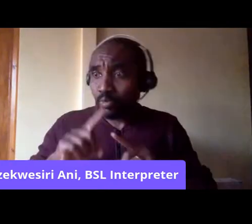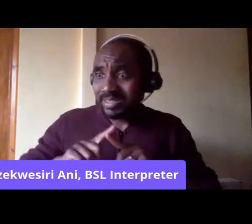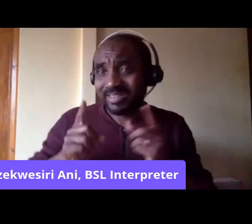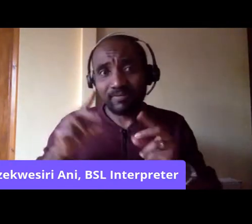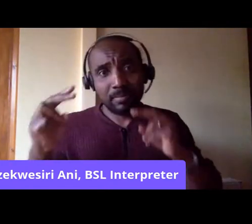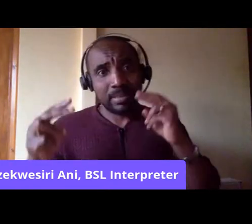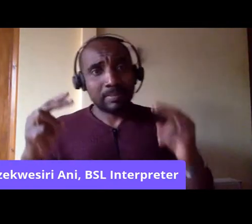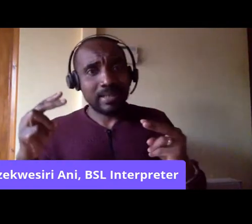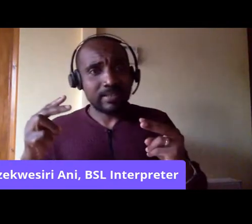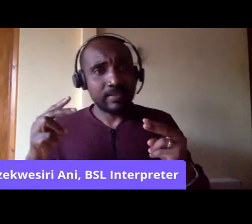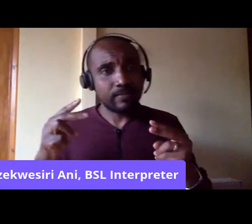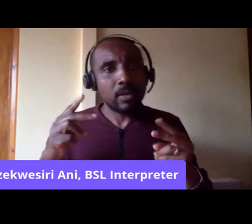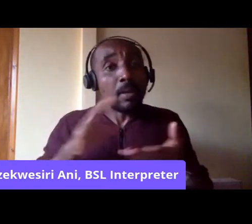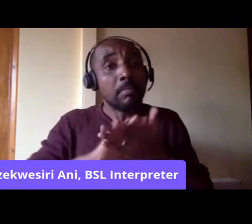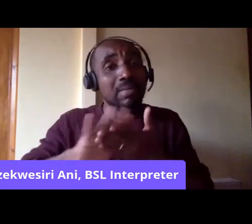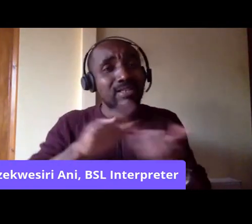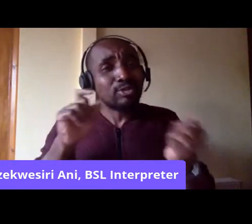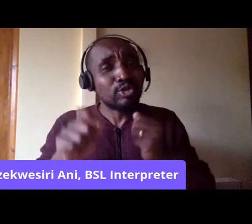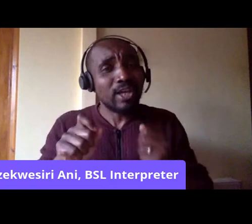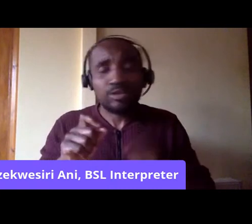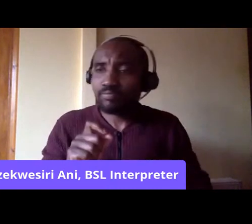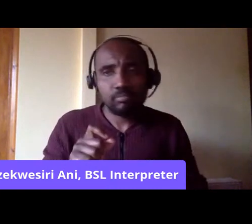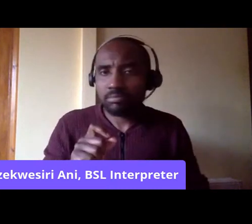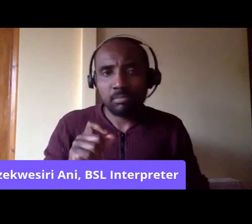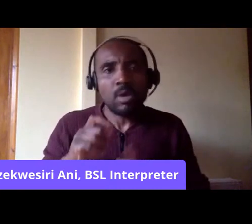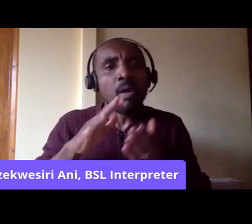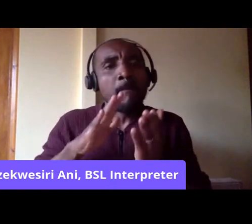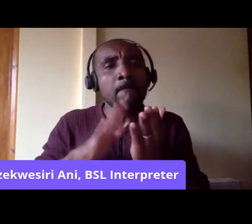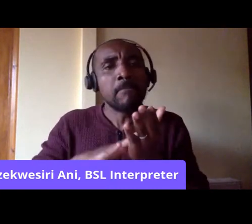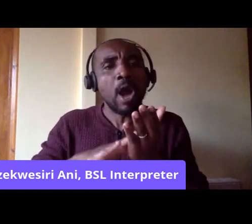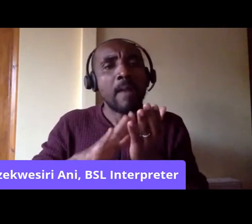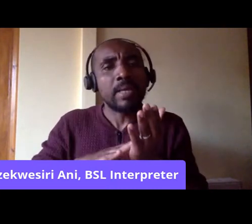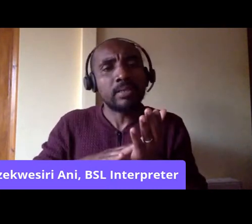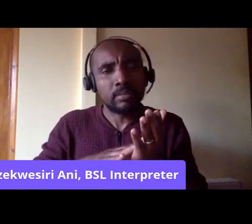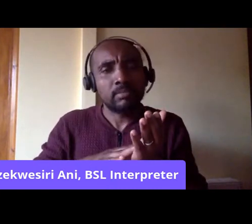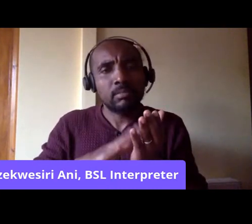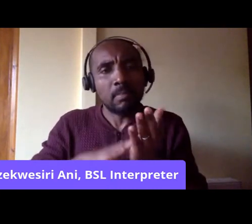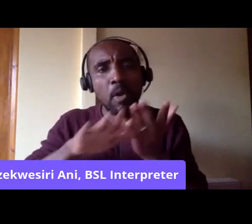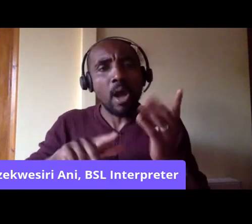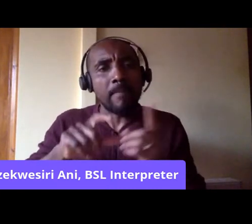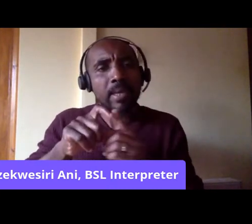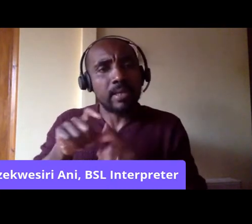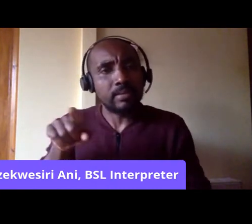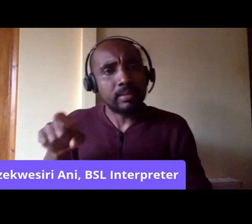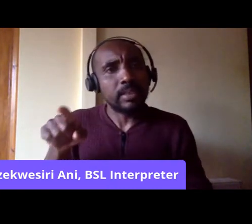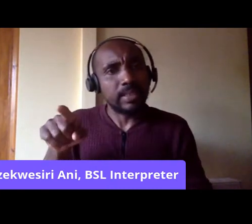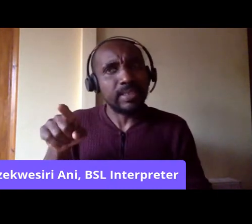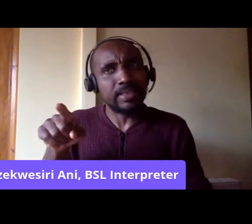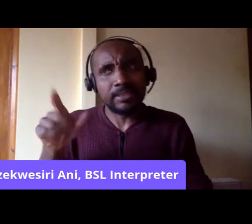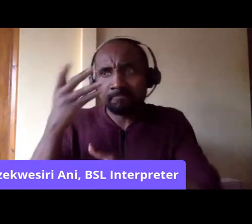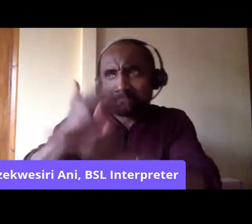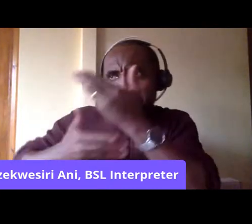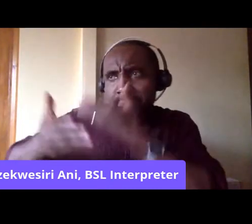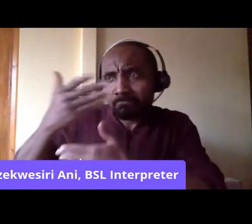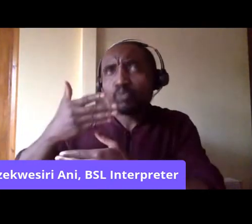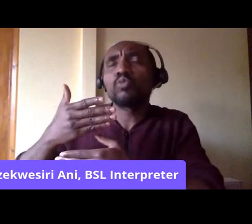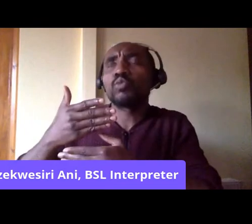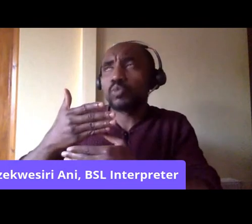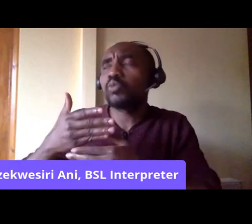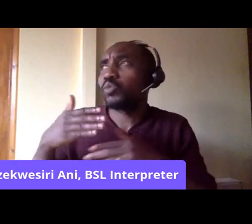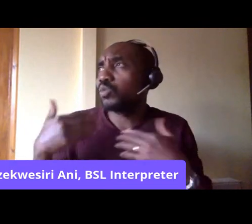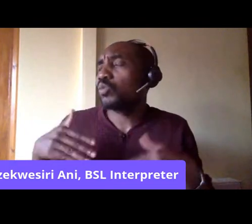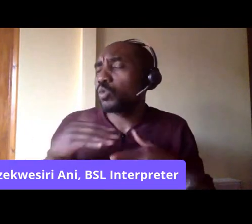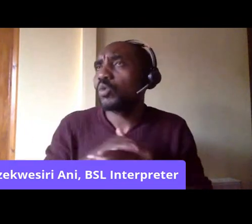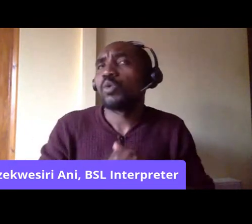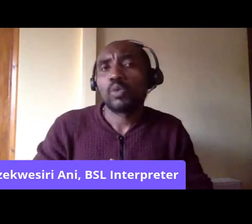change everything. But I really echo Muhammad's insight that there